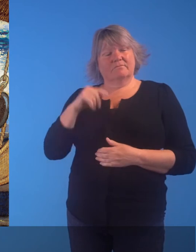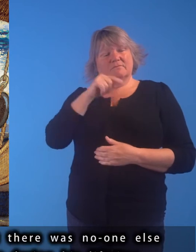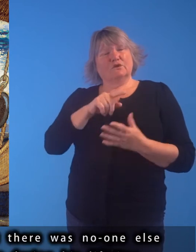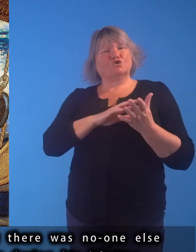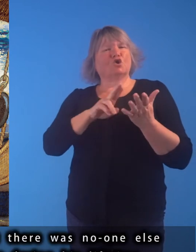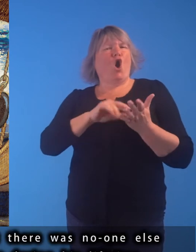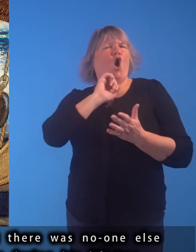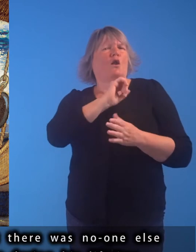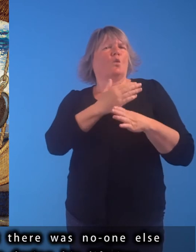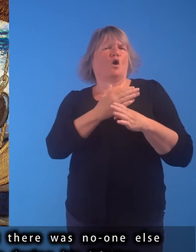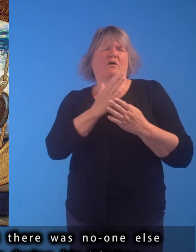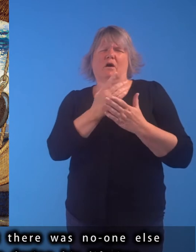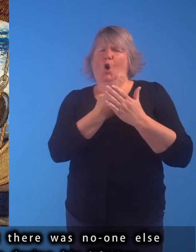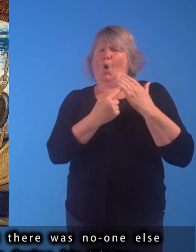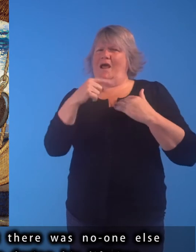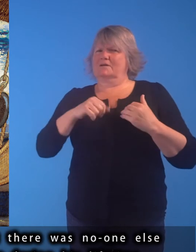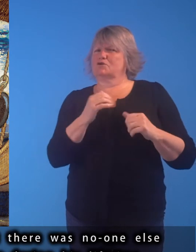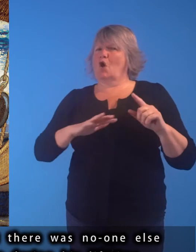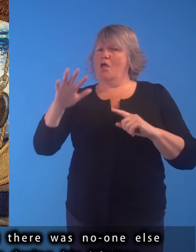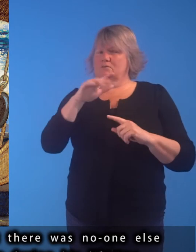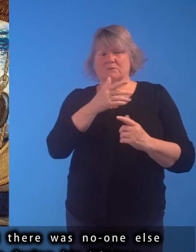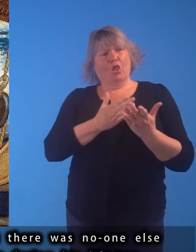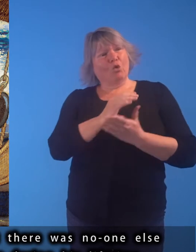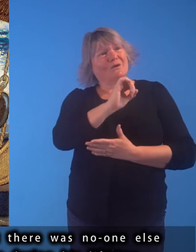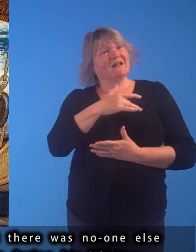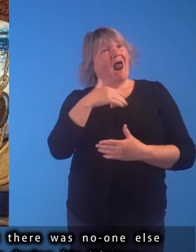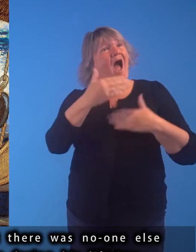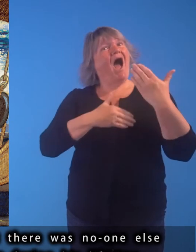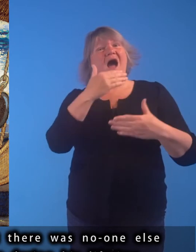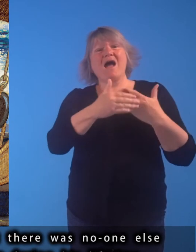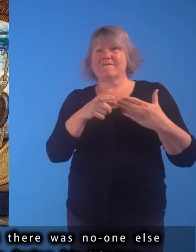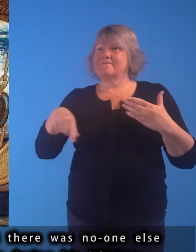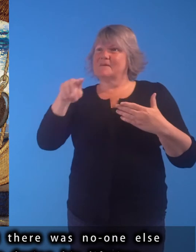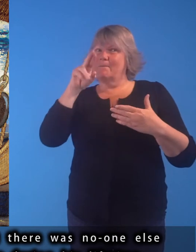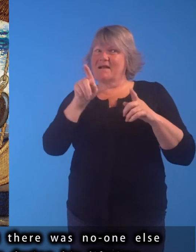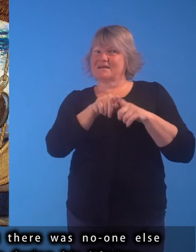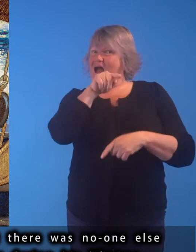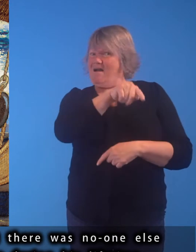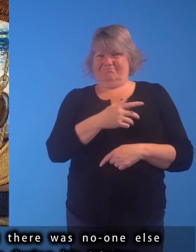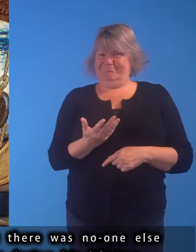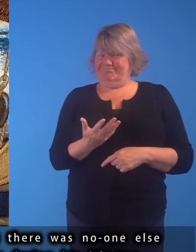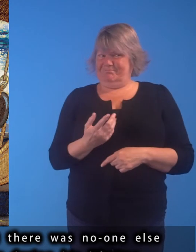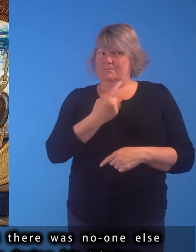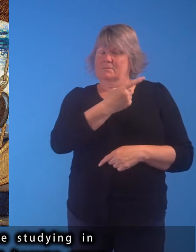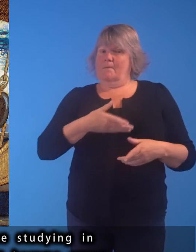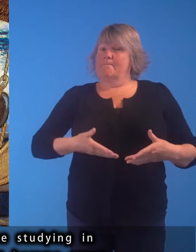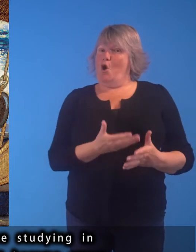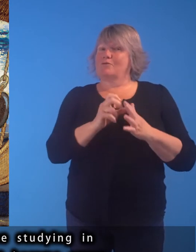John Duncan's work is unique in that there was no one else in Scotland painting in such a way during his lifetime. Born in